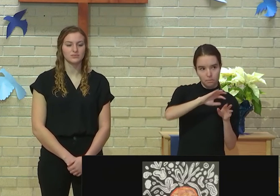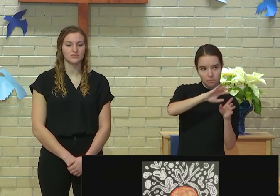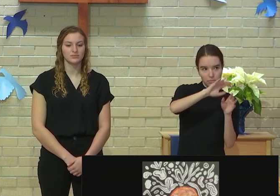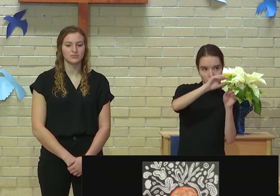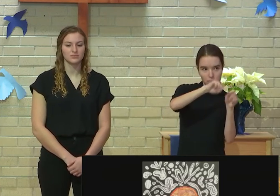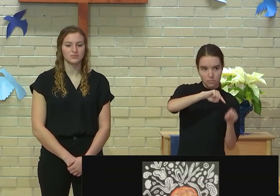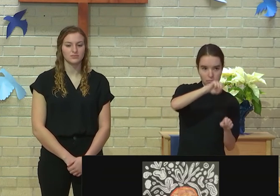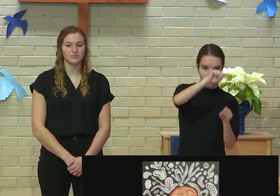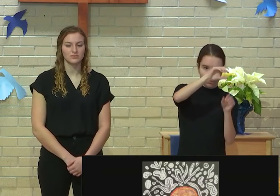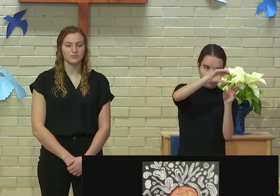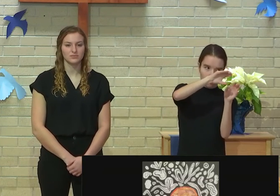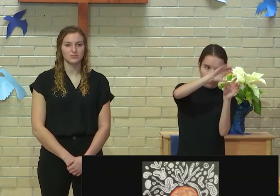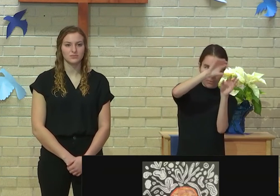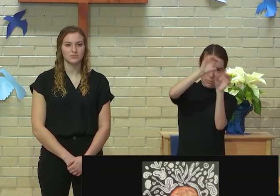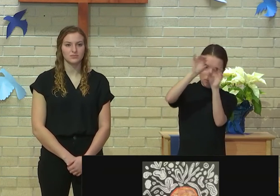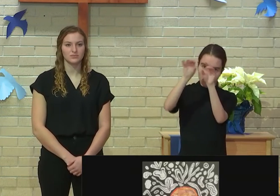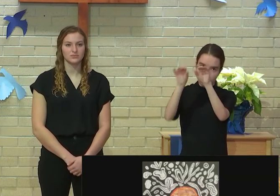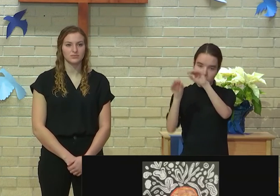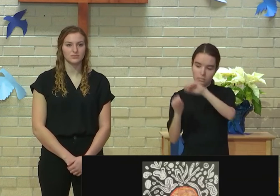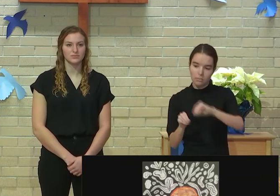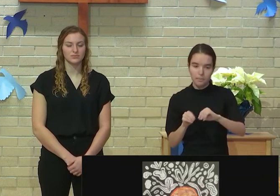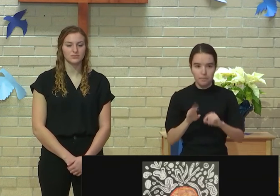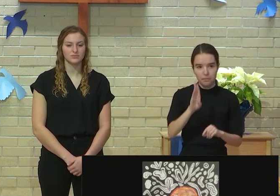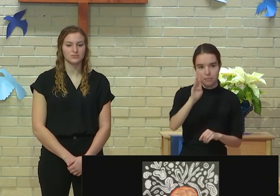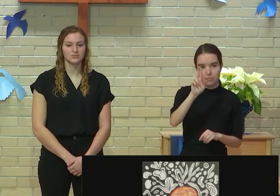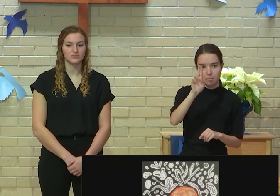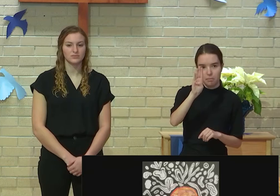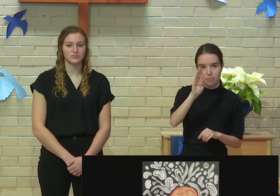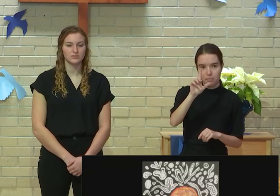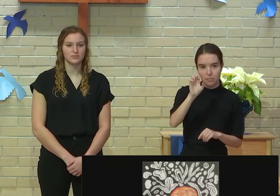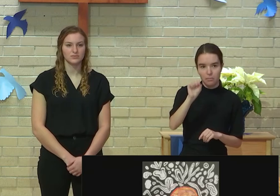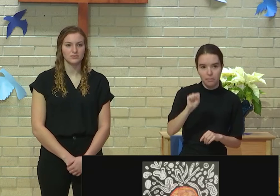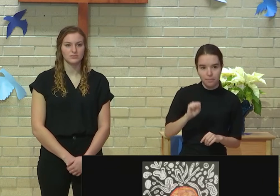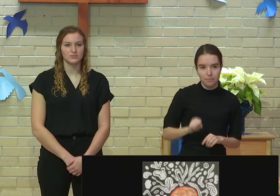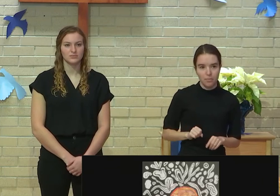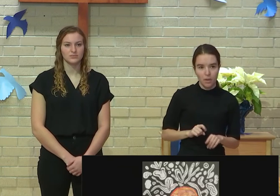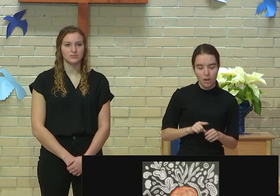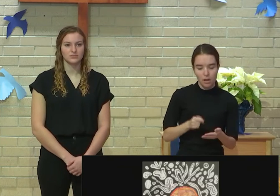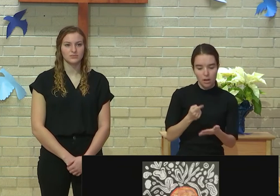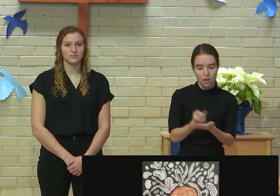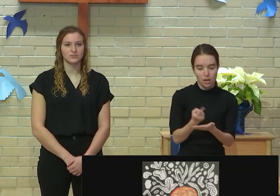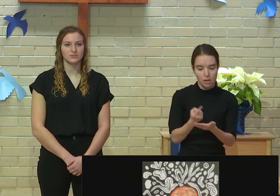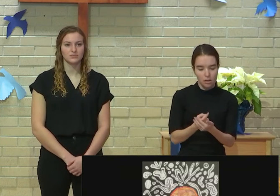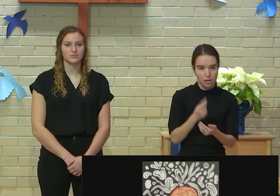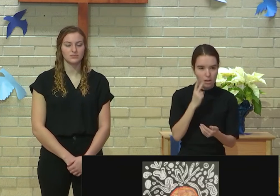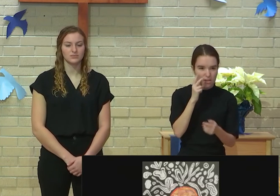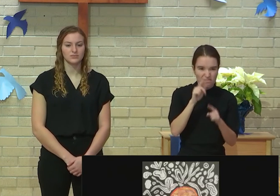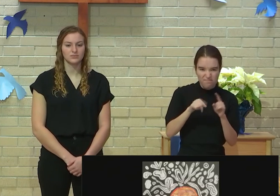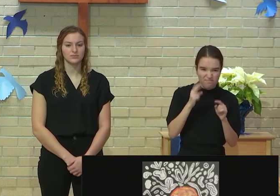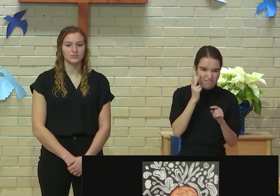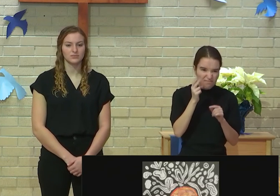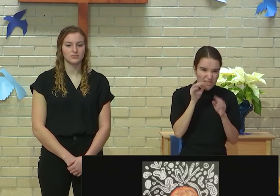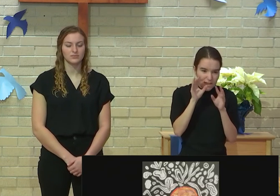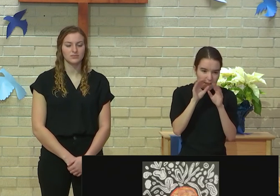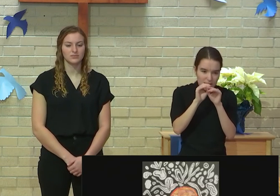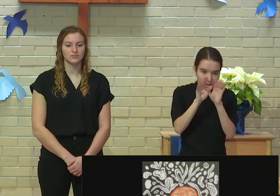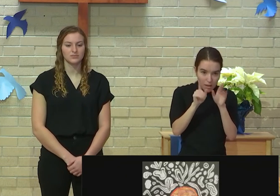really see in the image, but they are like cut out from some of the fiction stories I've written. So